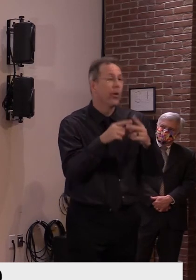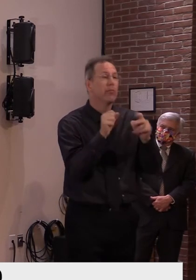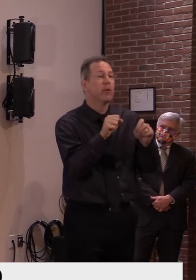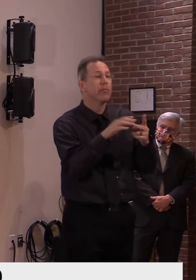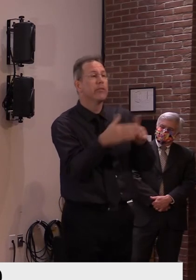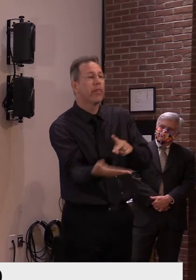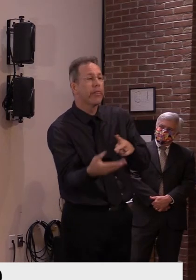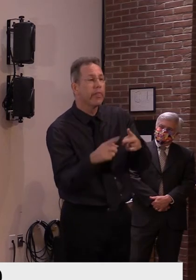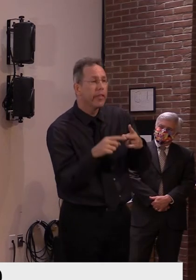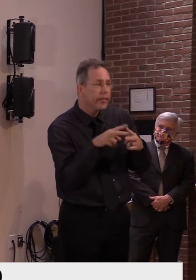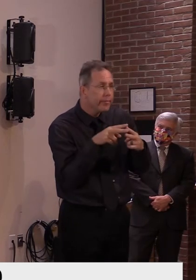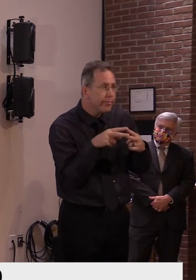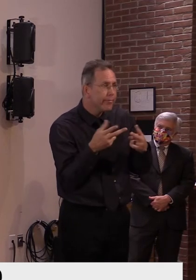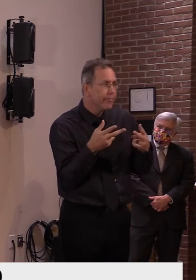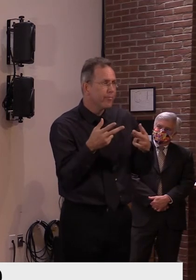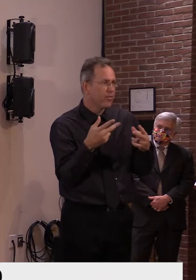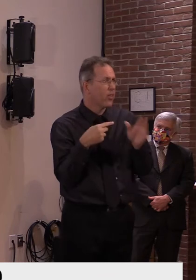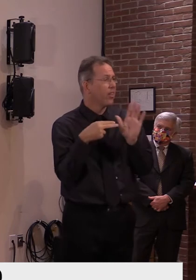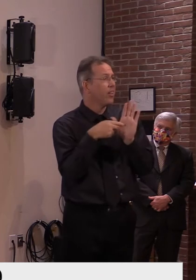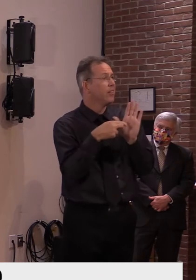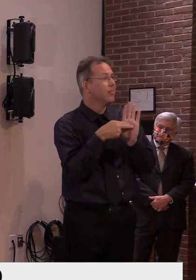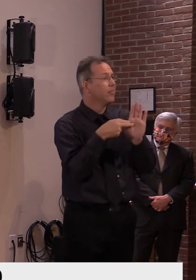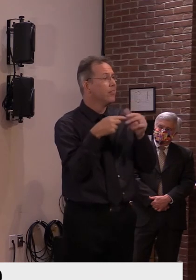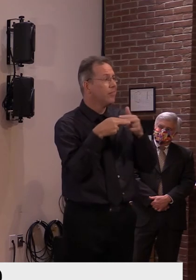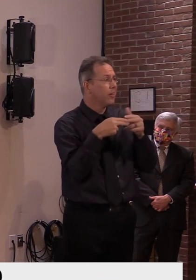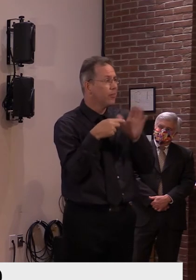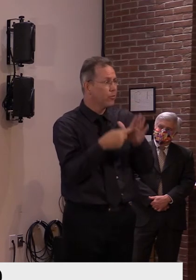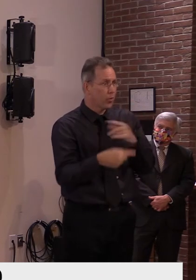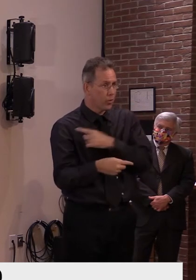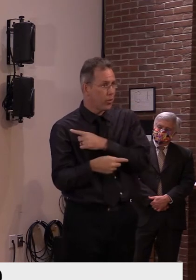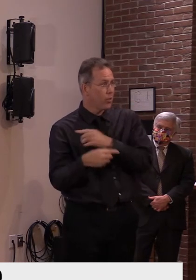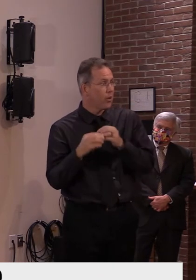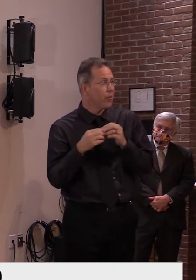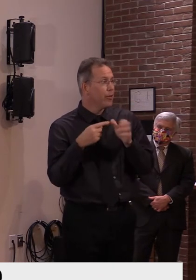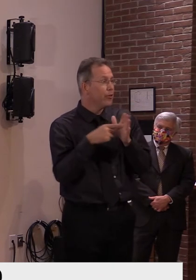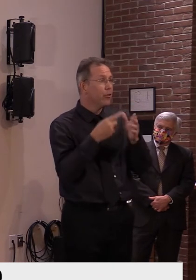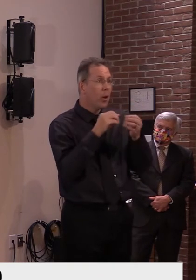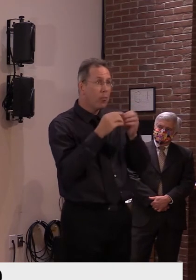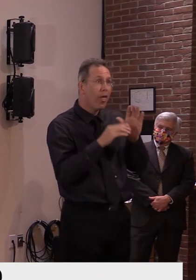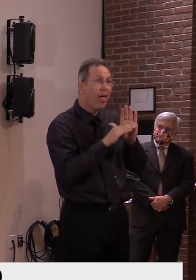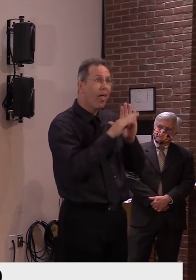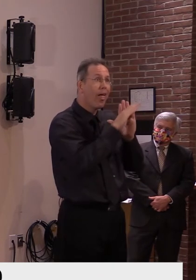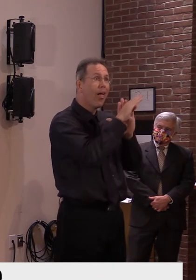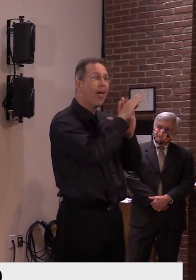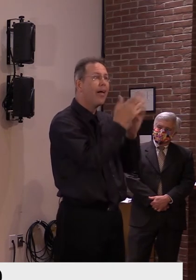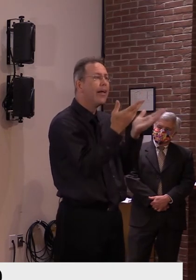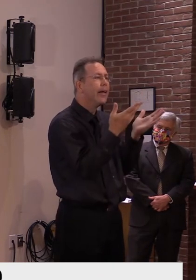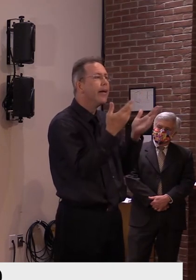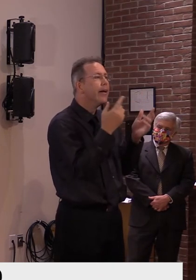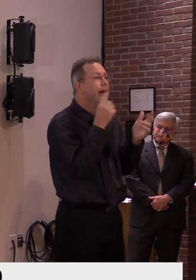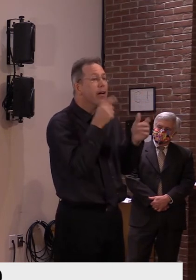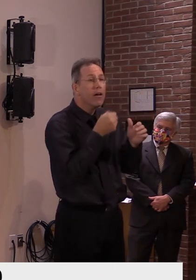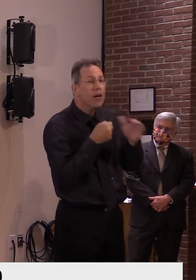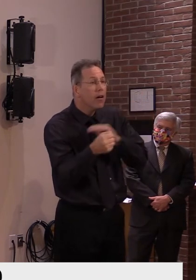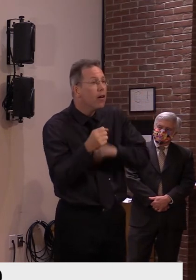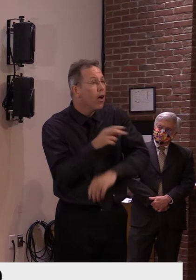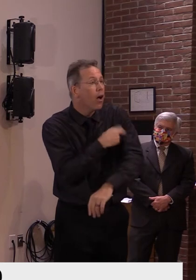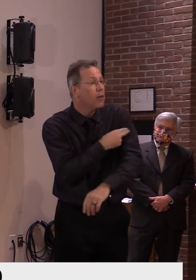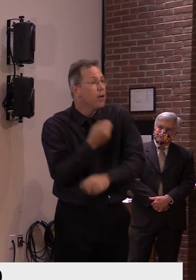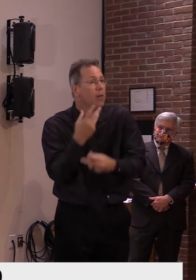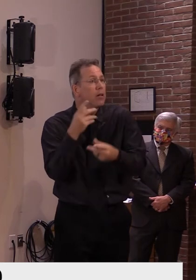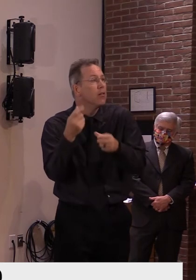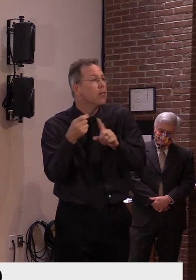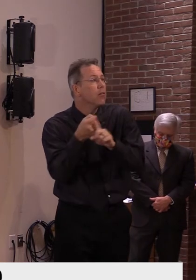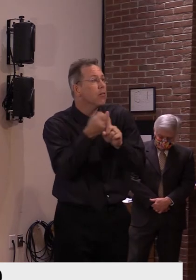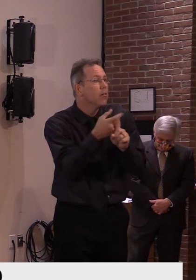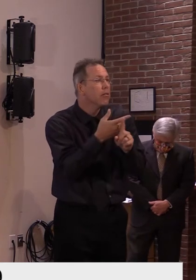that, you know, we are not seeing any real marked increase in those two important factors. That was not the case back in